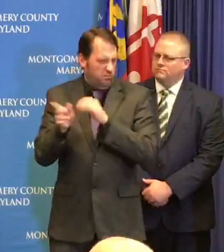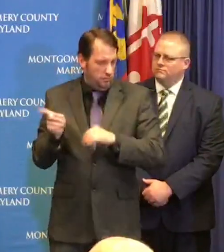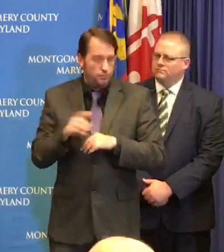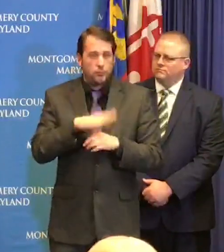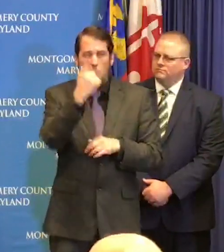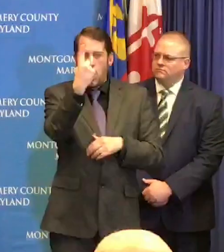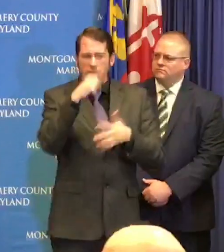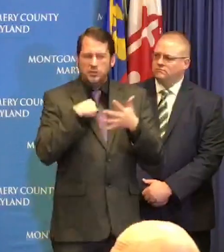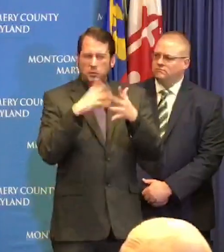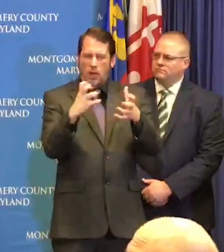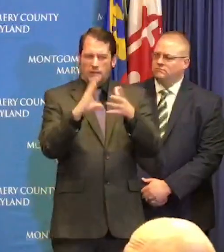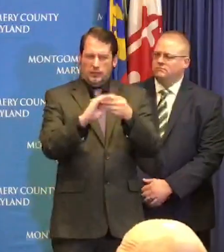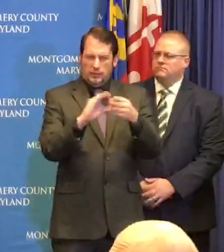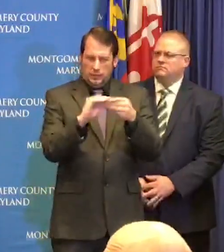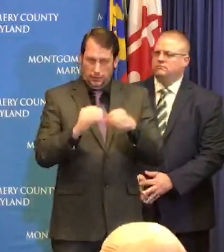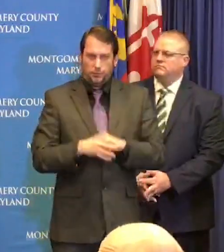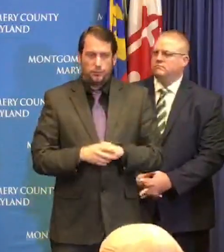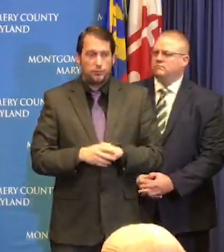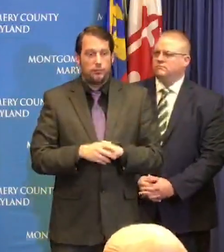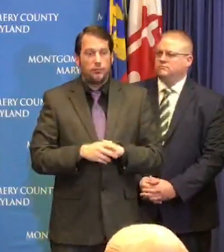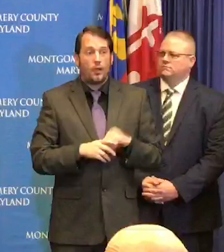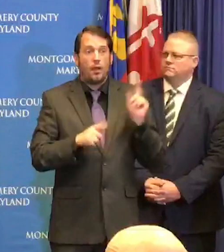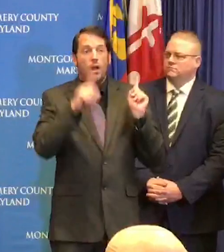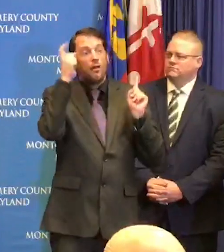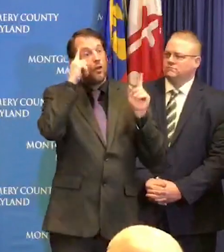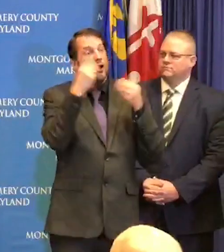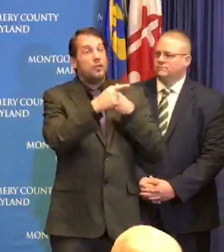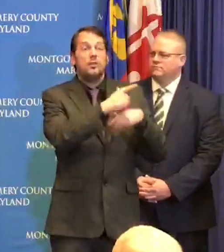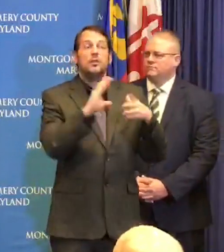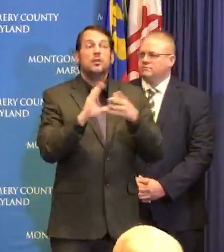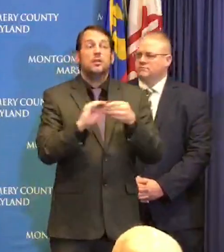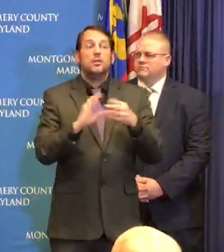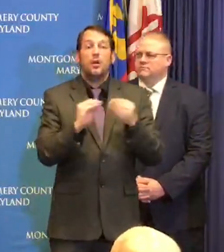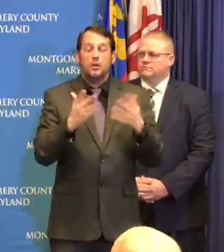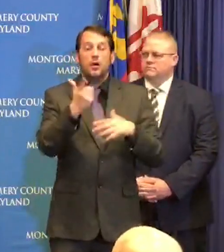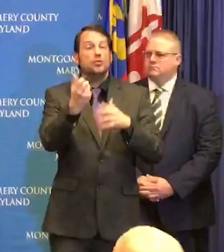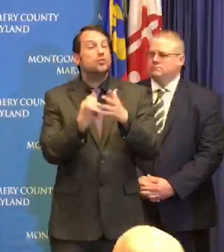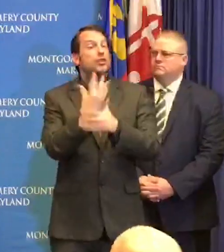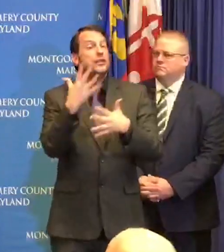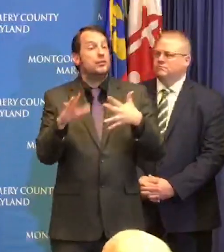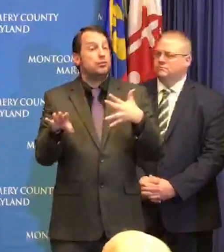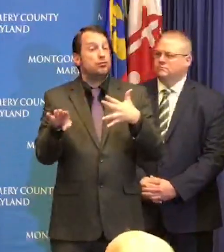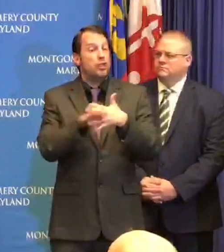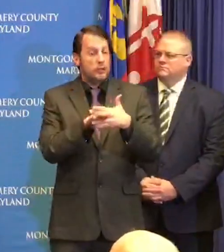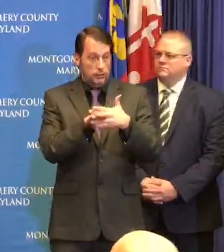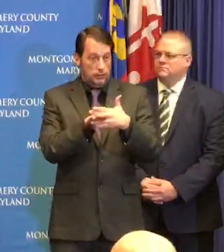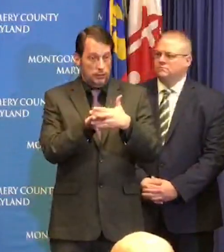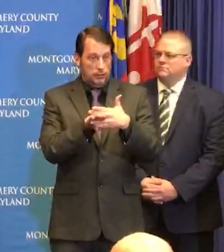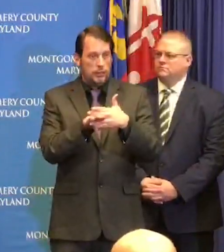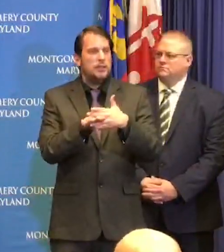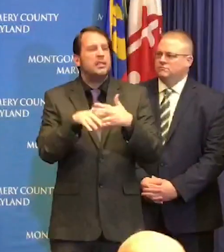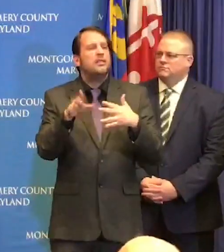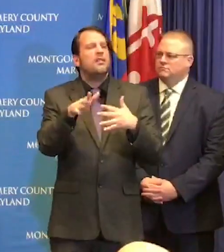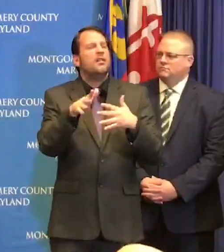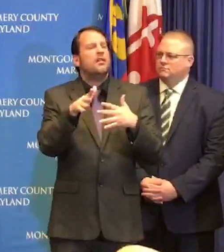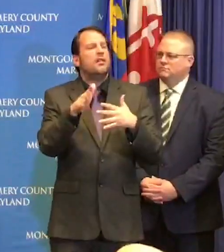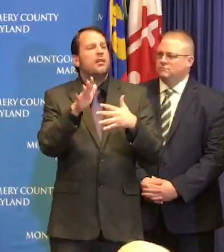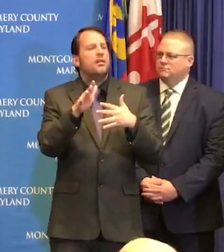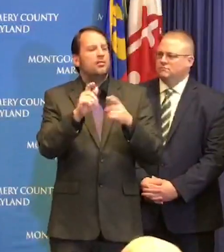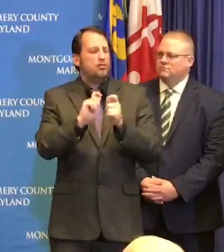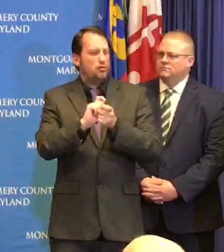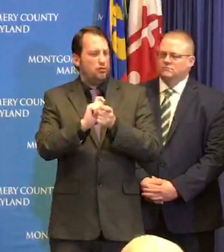governor's office was that well you could use spring break to make up the days we need to understand that we will figure that out with our